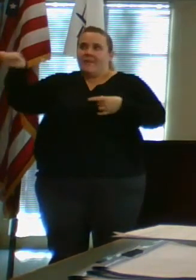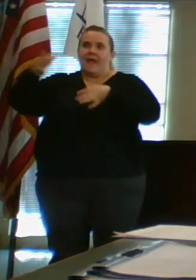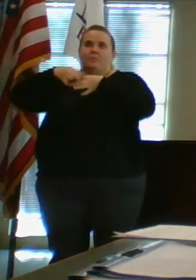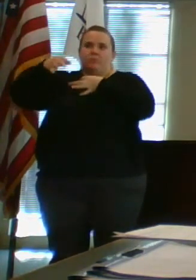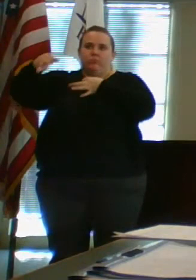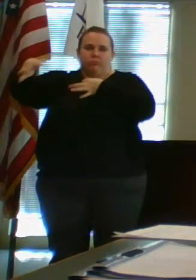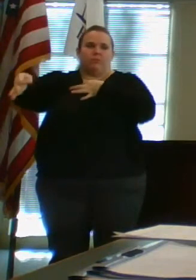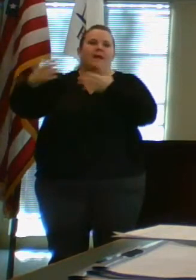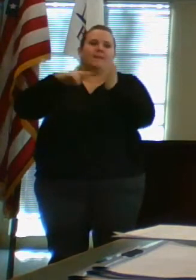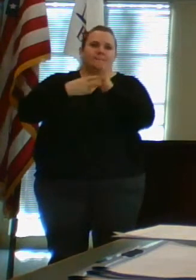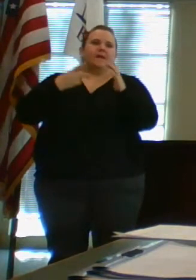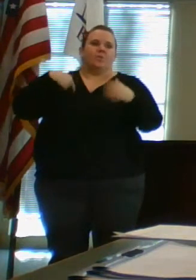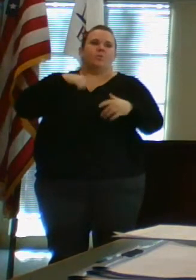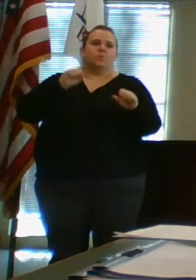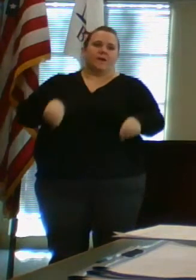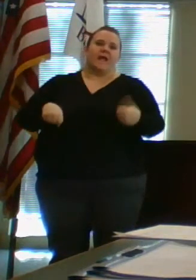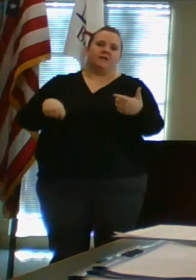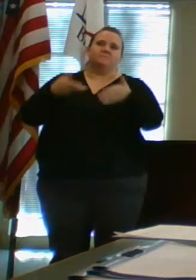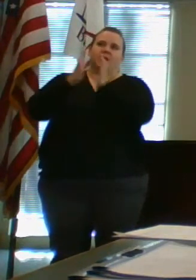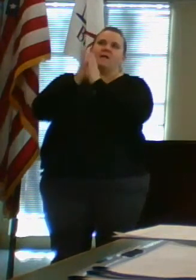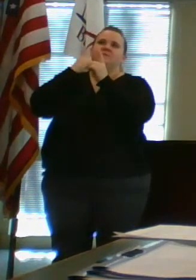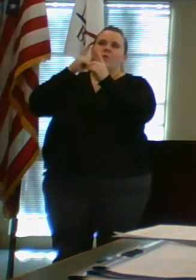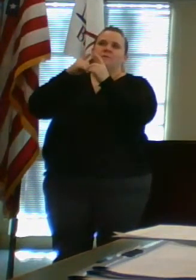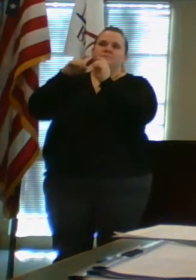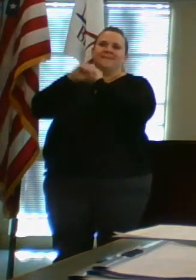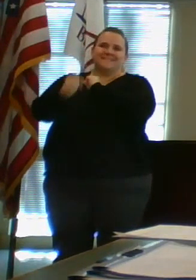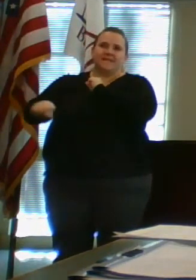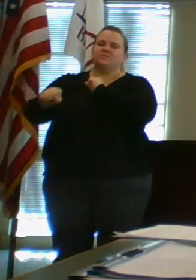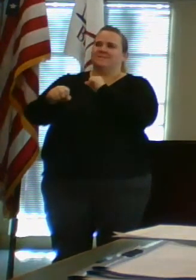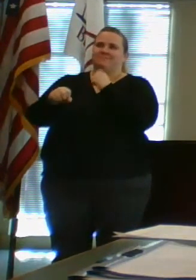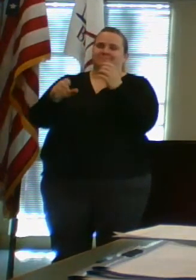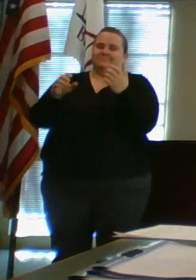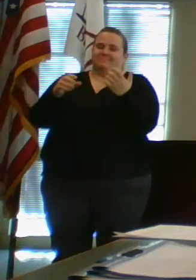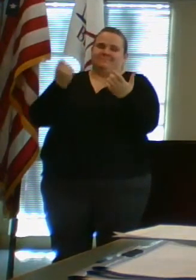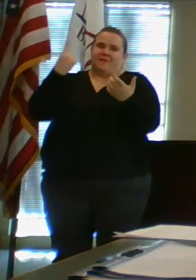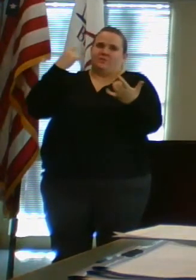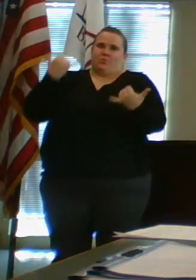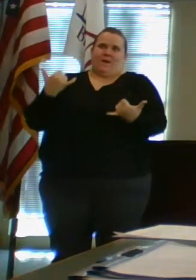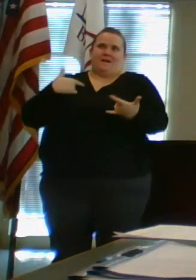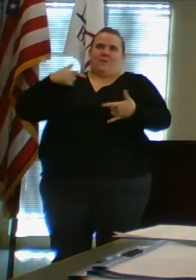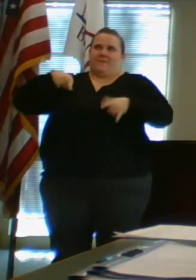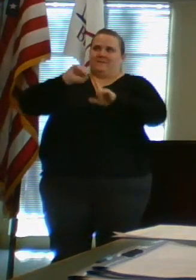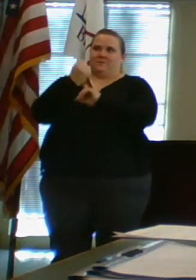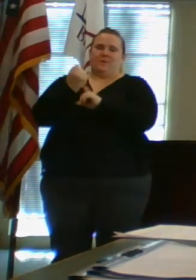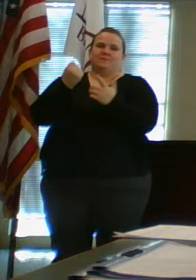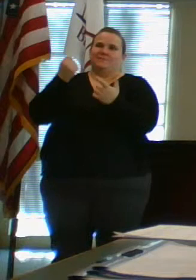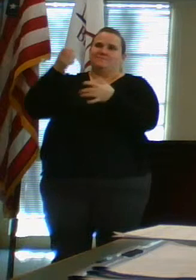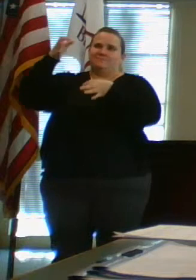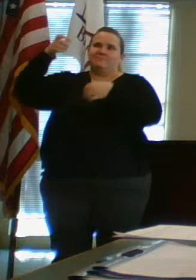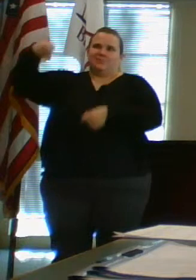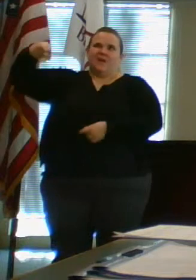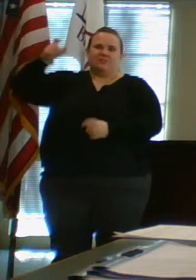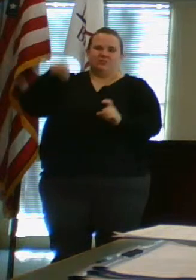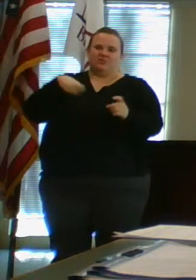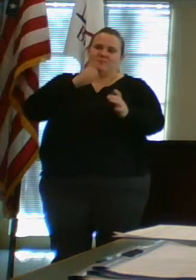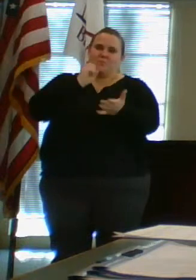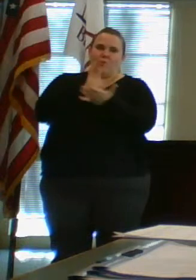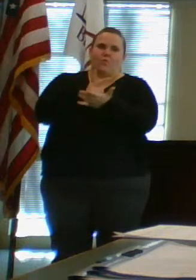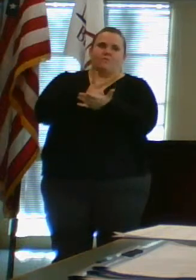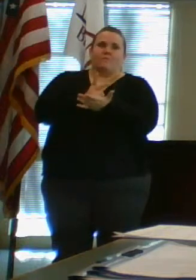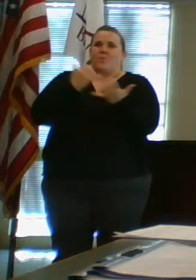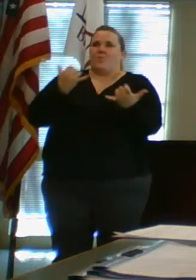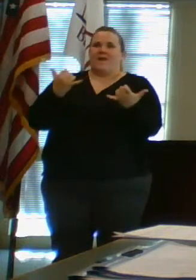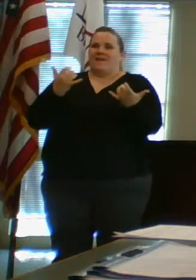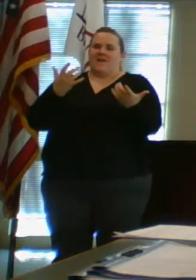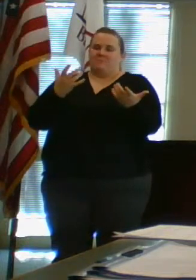we can go to the court and ask for an extension. And I don't see any scenario where the judge under these circumstances wouldn't do that. But at this point, we don't even